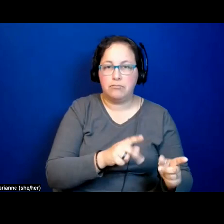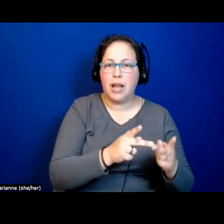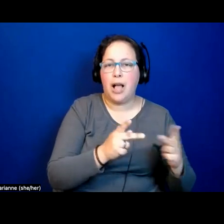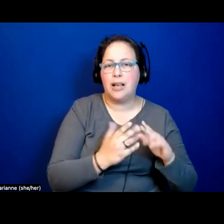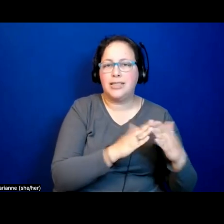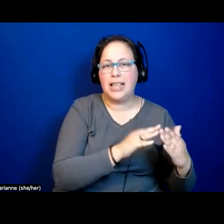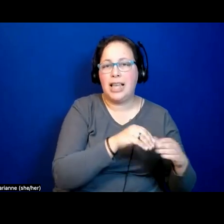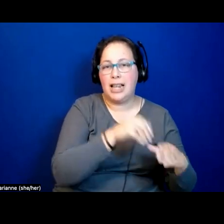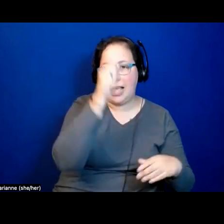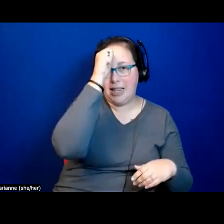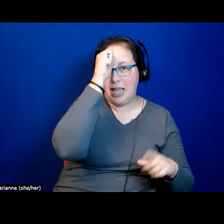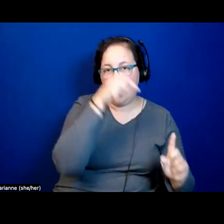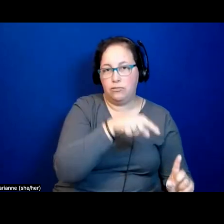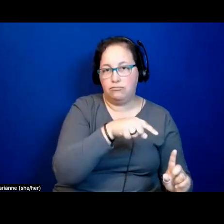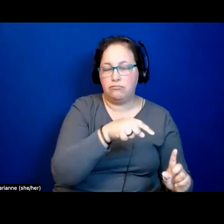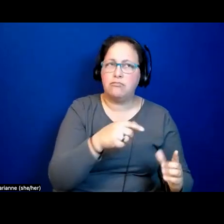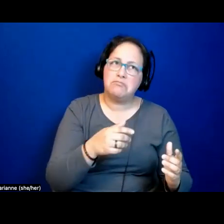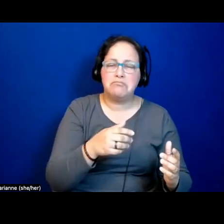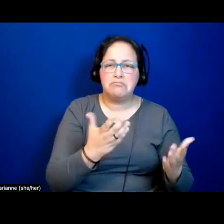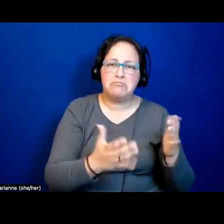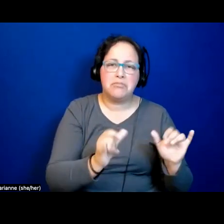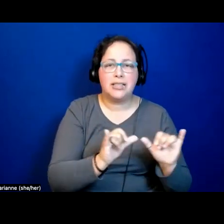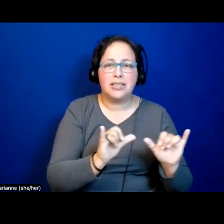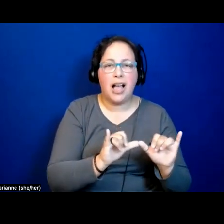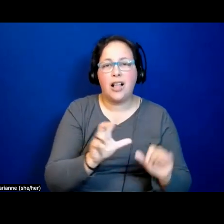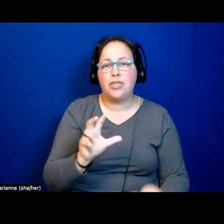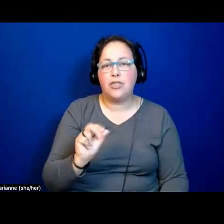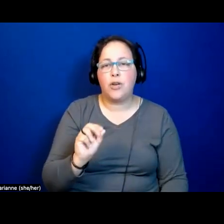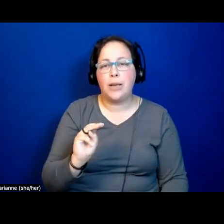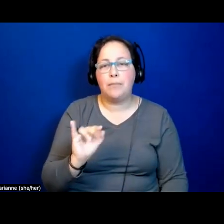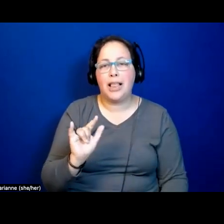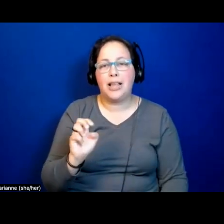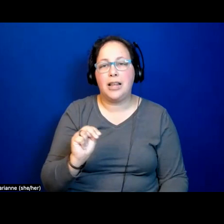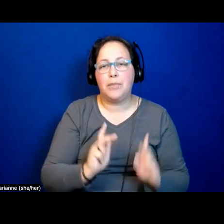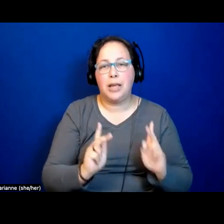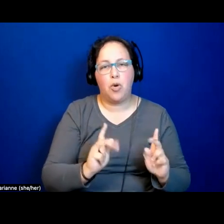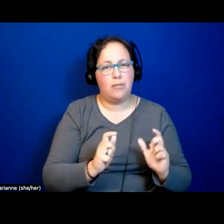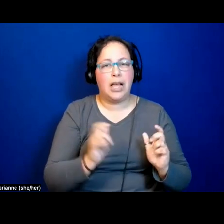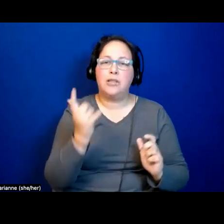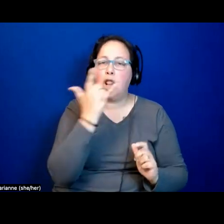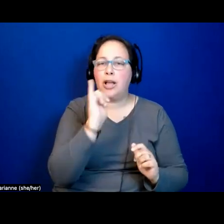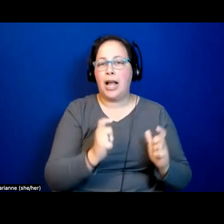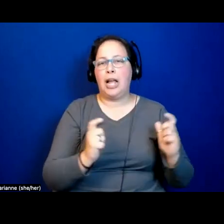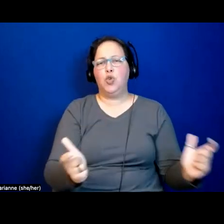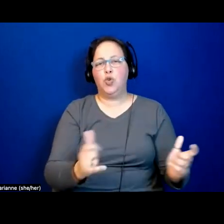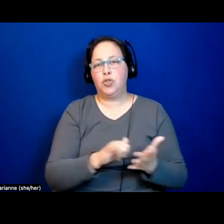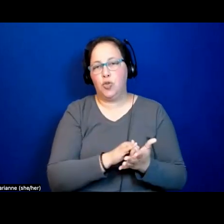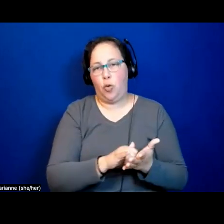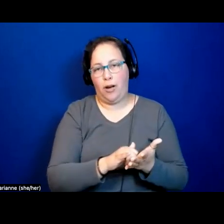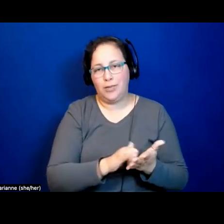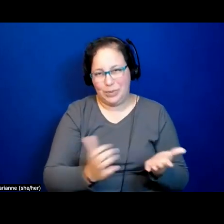of greater New York. Well, 30 million people. So the megalopolis of New York is about the same size.